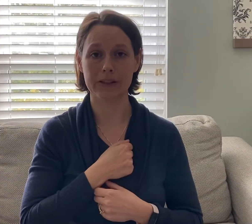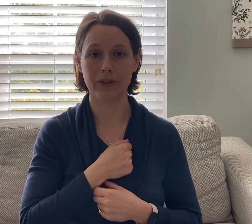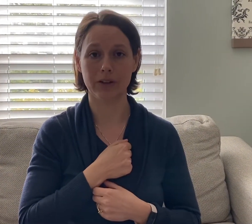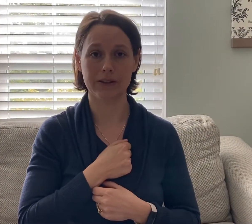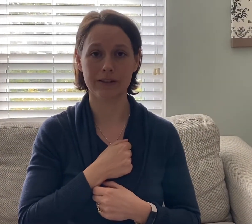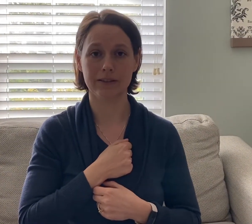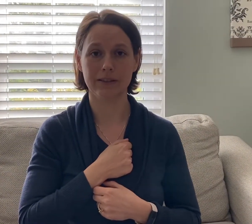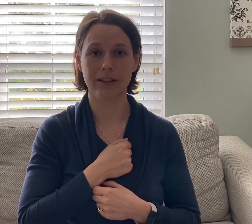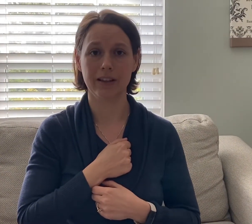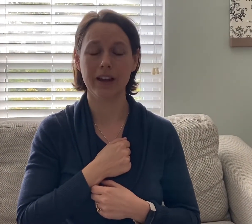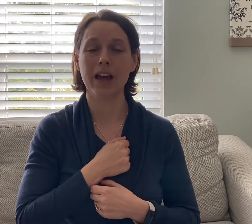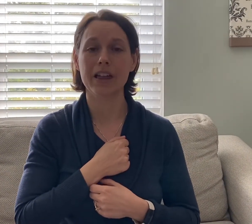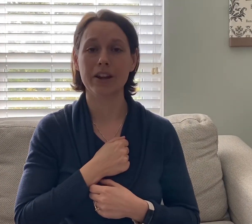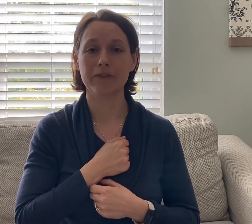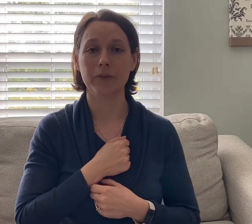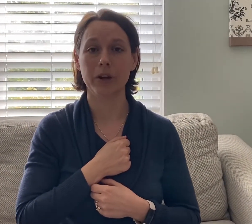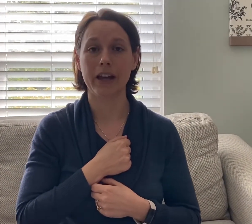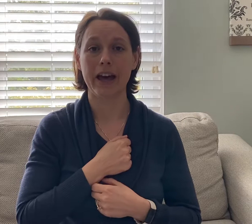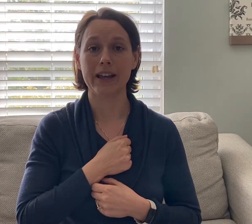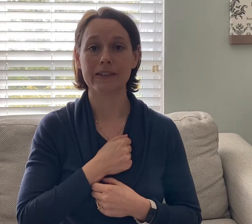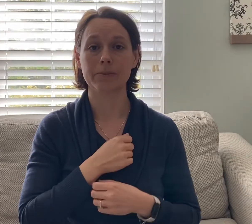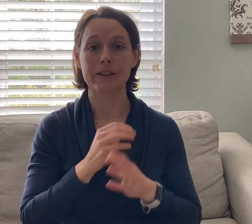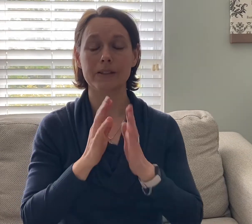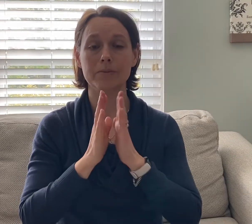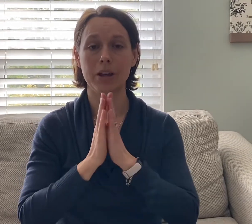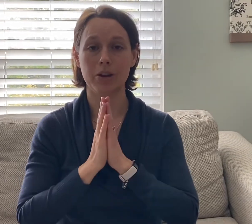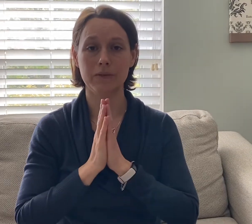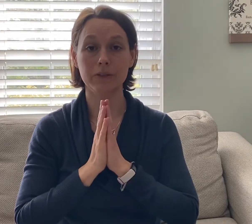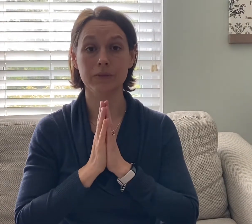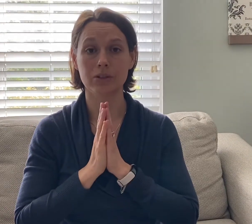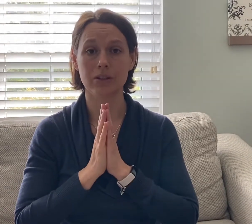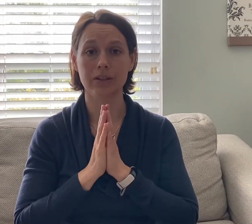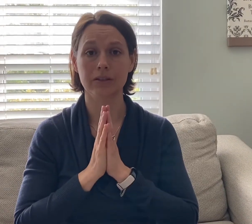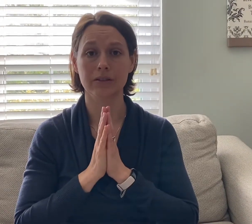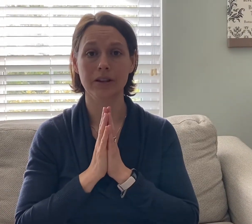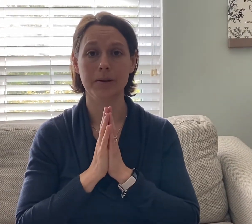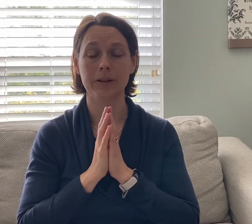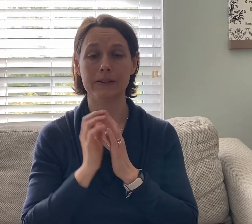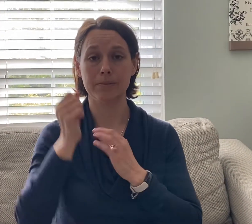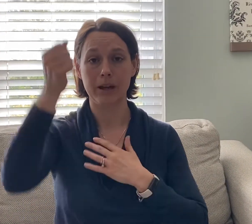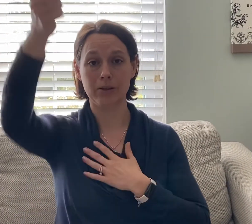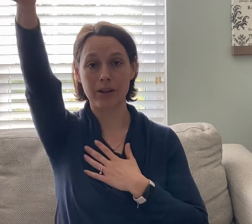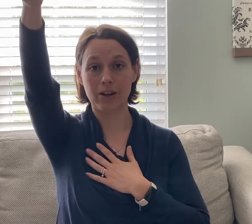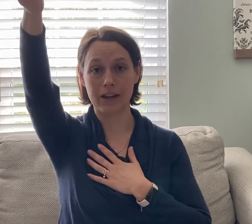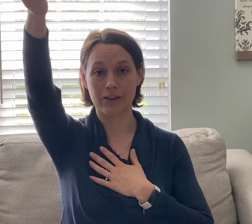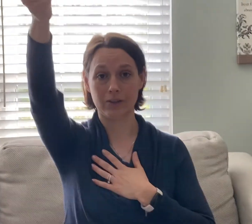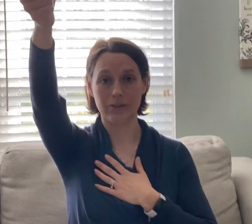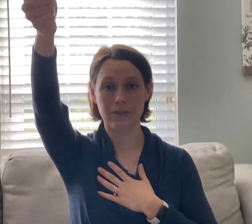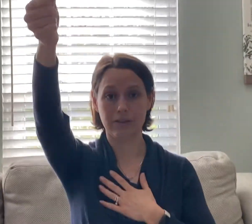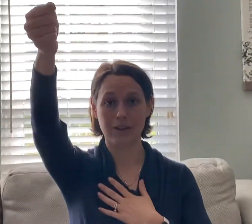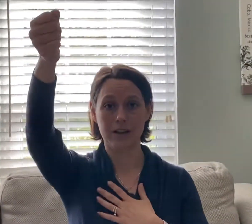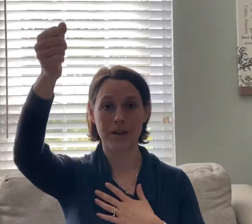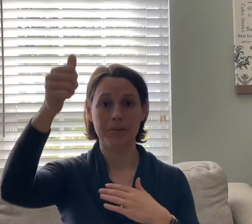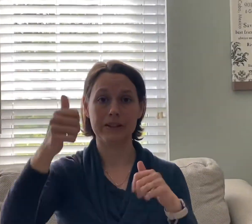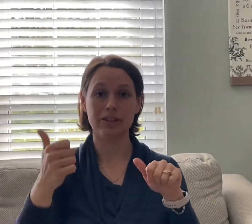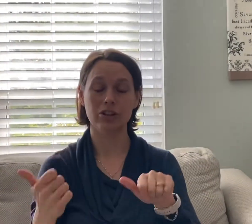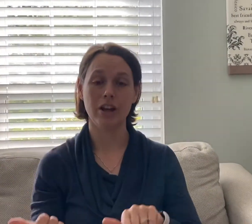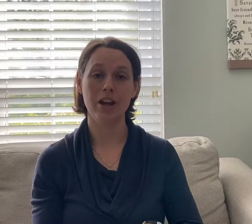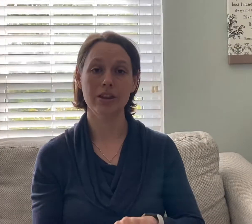fault therefore I ask blessed Mary ever virgin I said Michael the archangel blessed John the